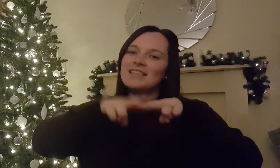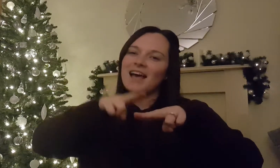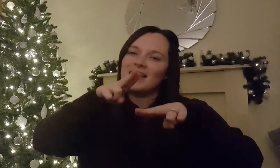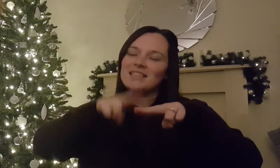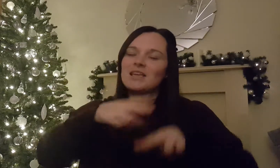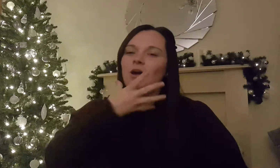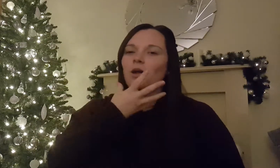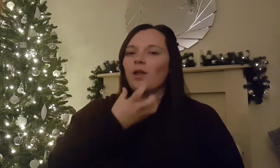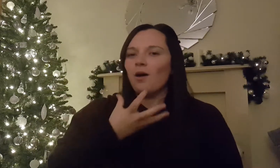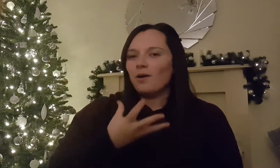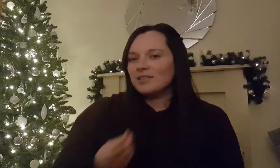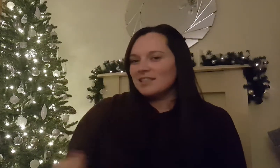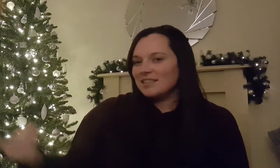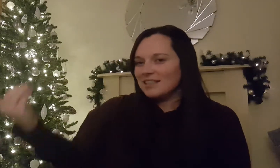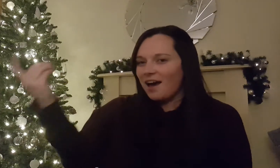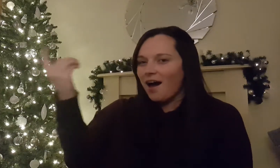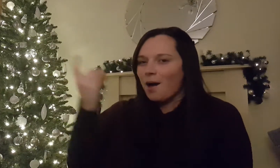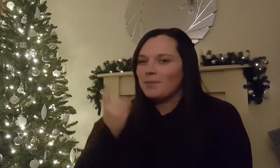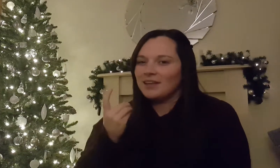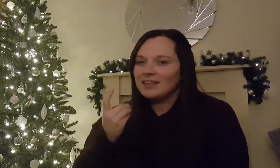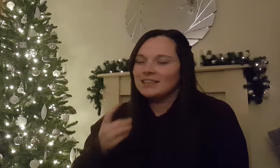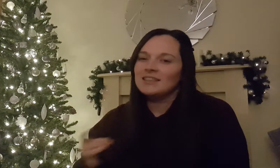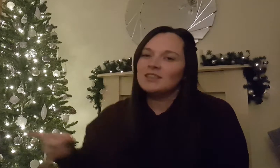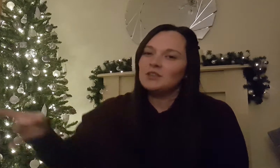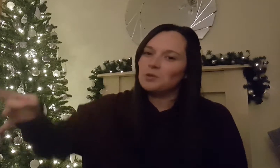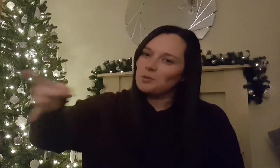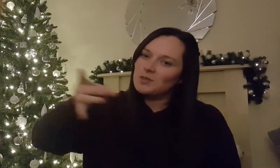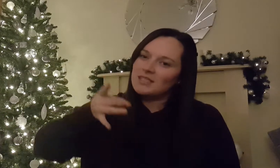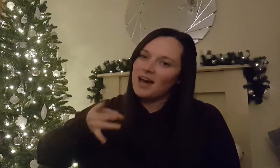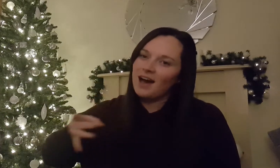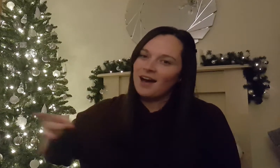Santa Claus is coming to town.